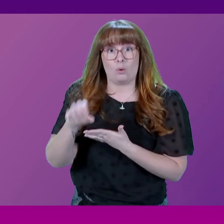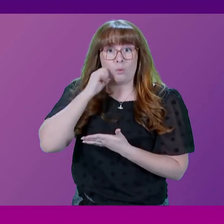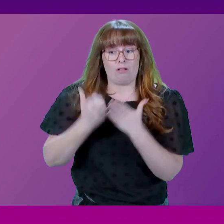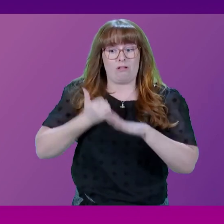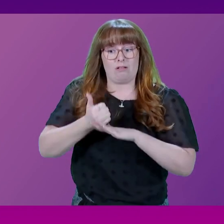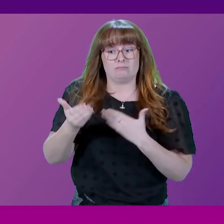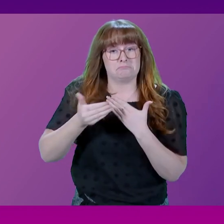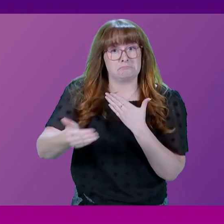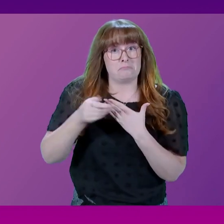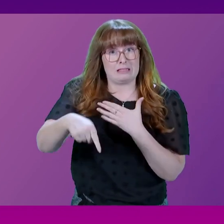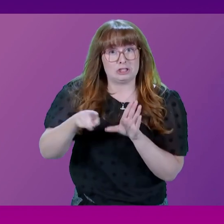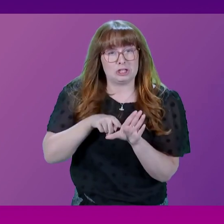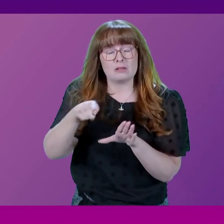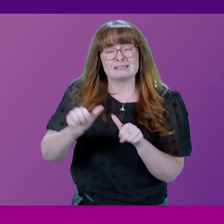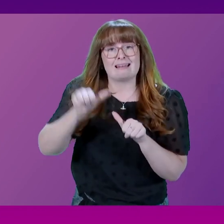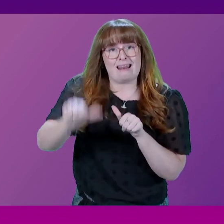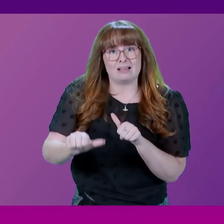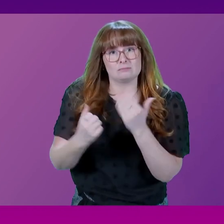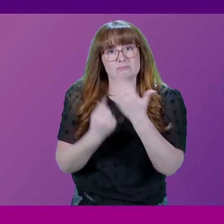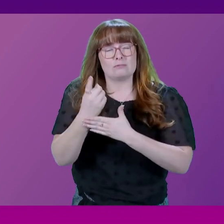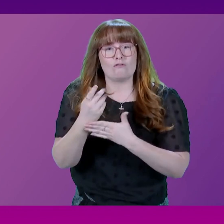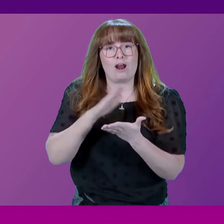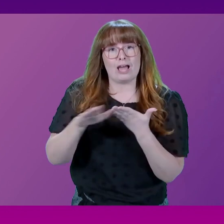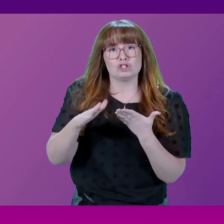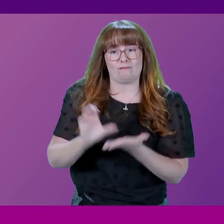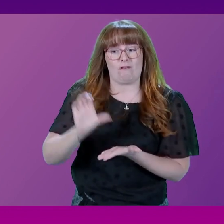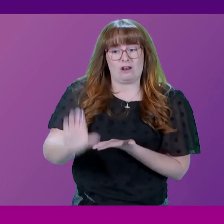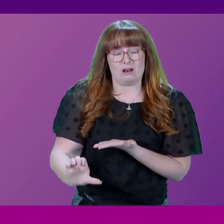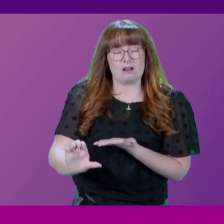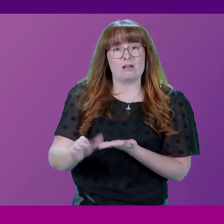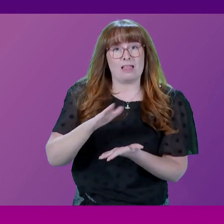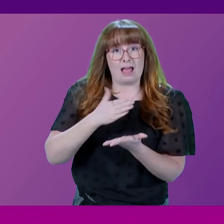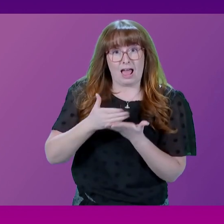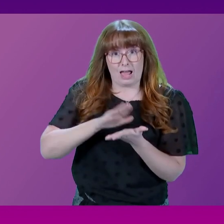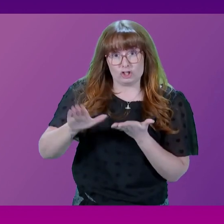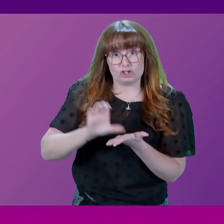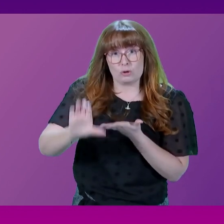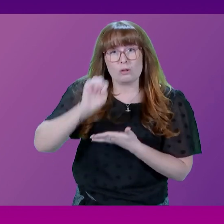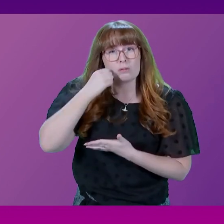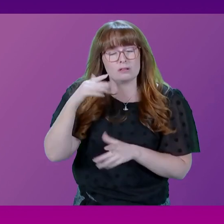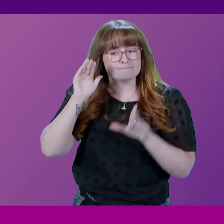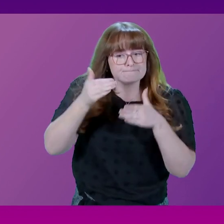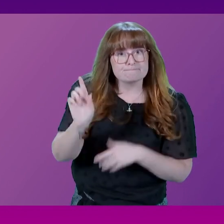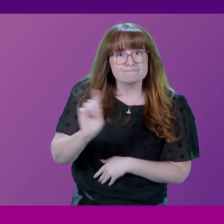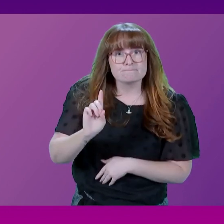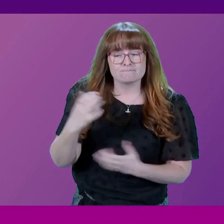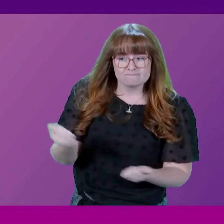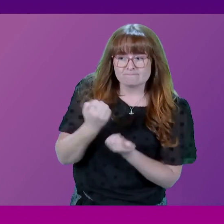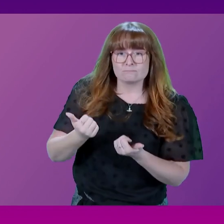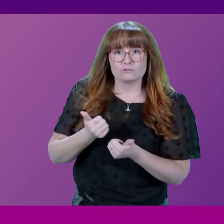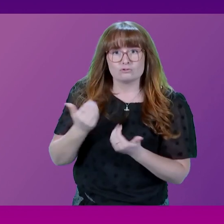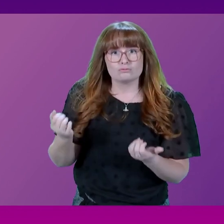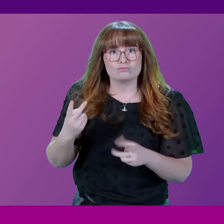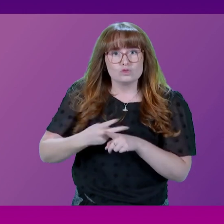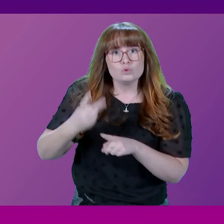year will be the next tranche of hydrogen funding, the Green Hydrogen Fund. This flagship fund will focus on supporting renewable hydrogen production